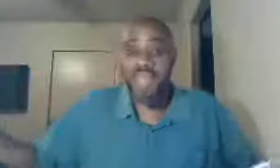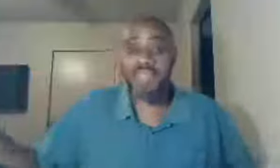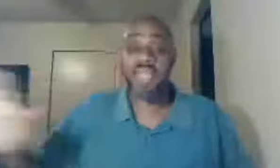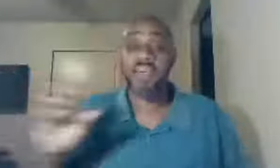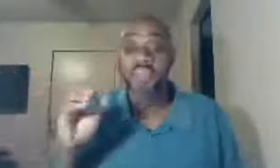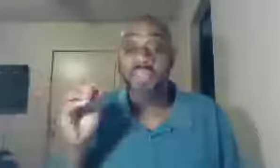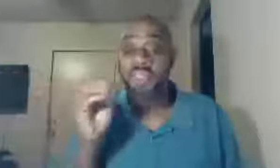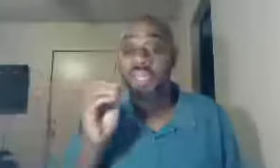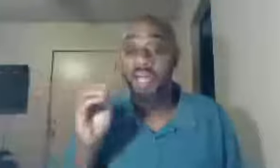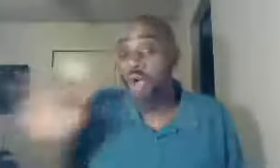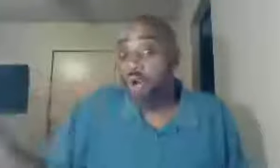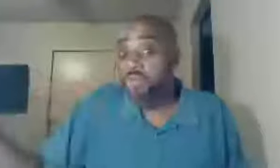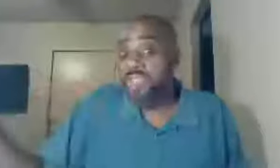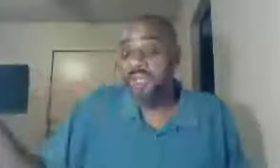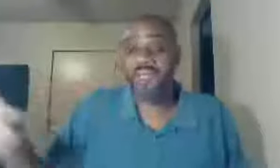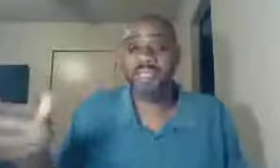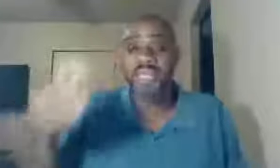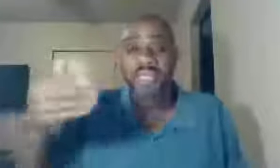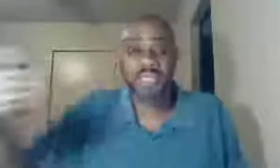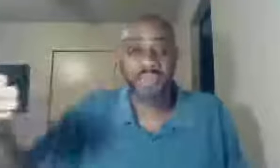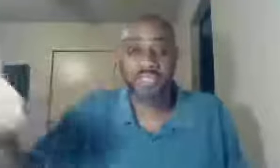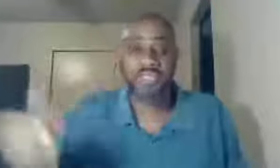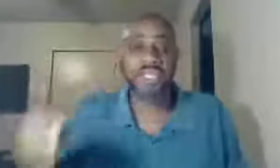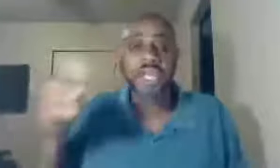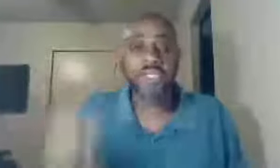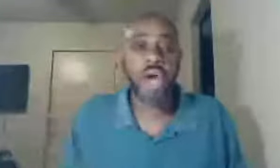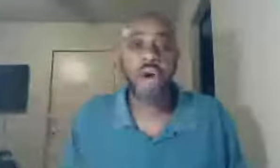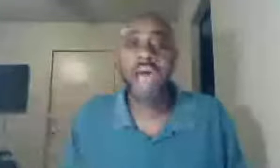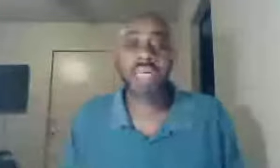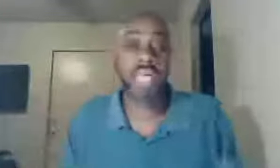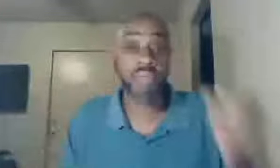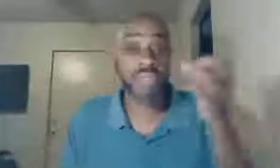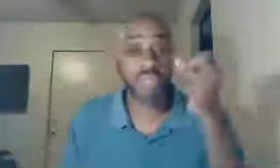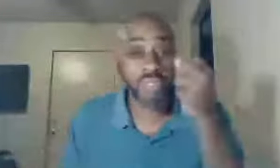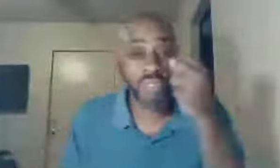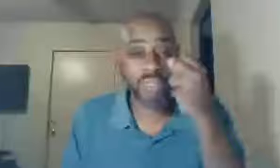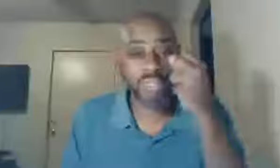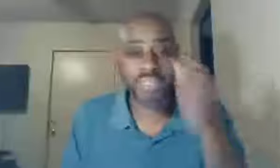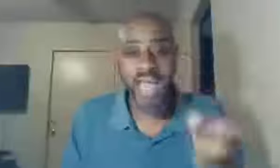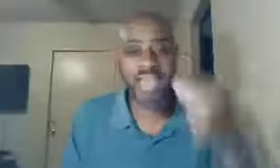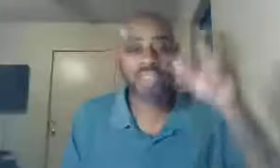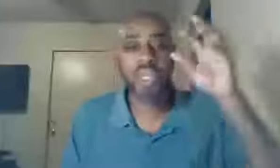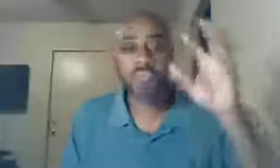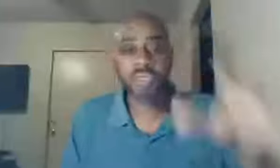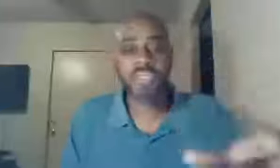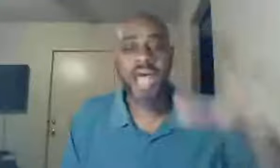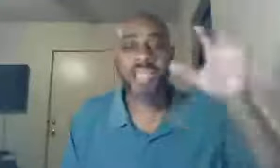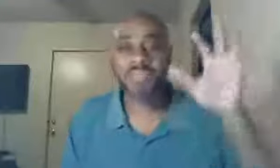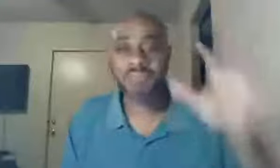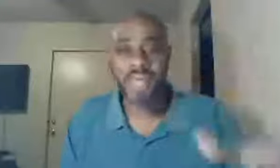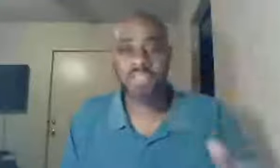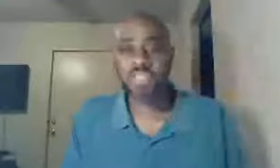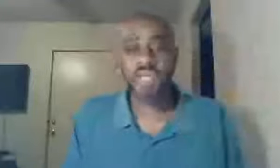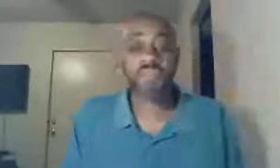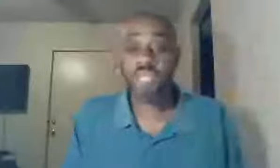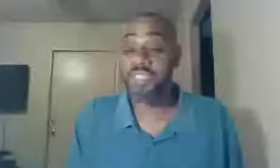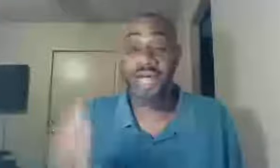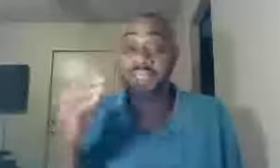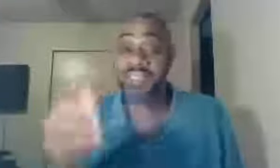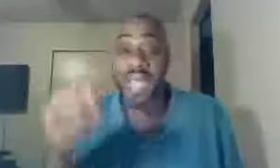that day, the occults of that day, the other religions, no, I came with the concise, precise message of Jesus, now concise